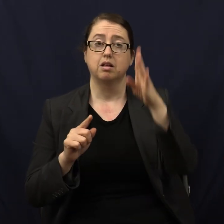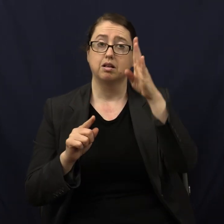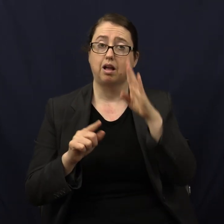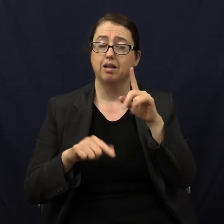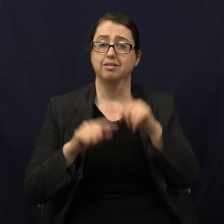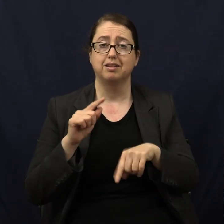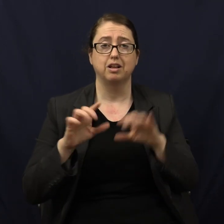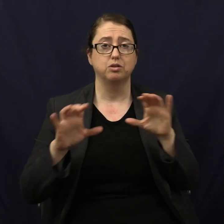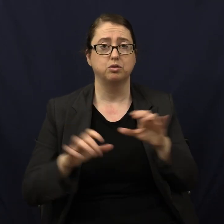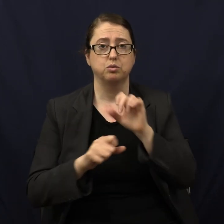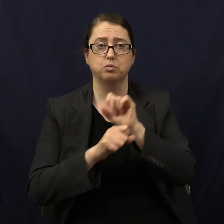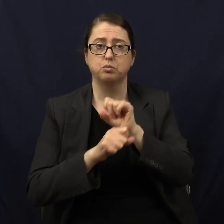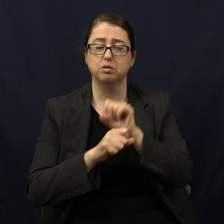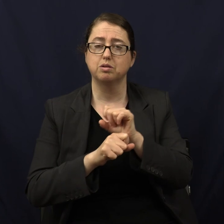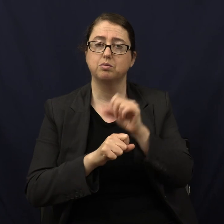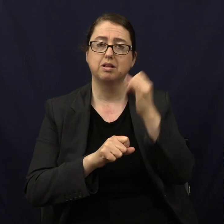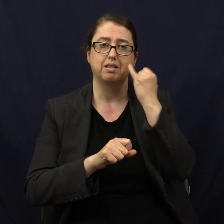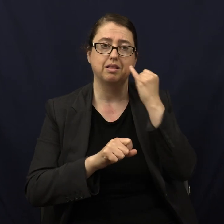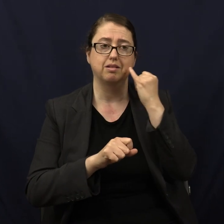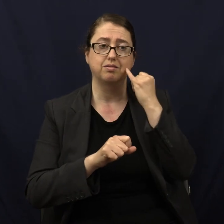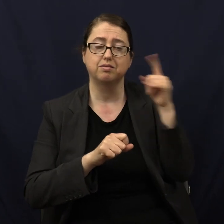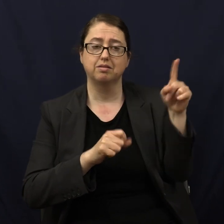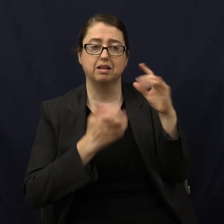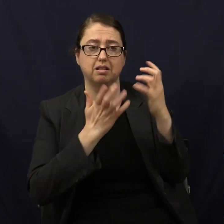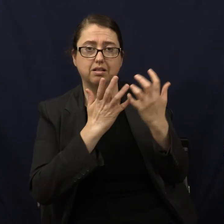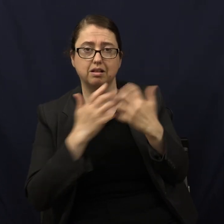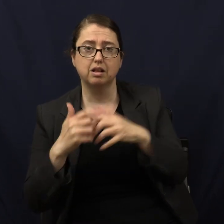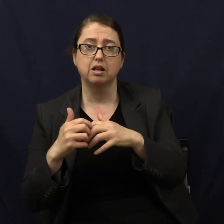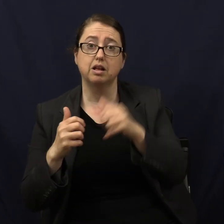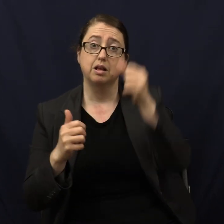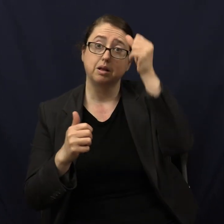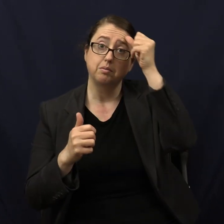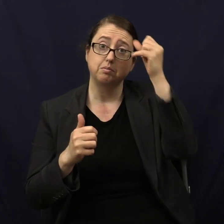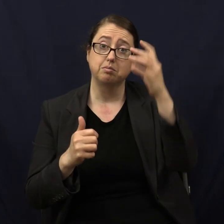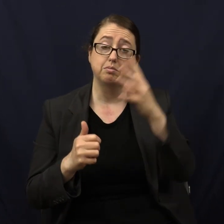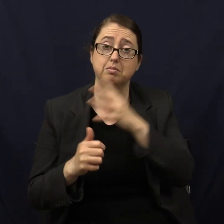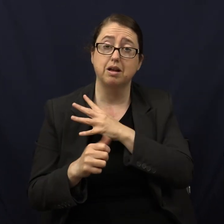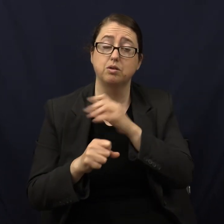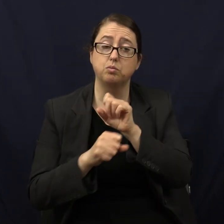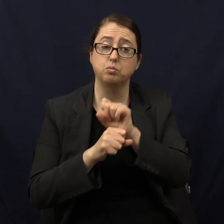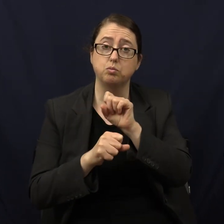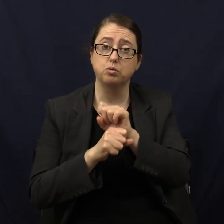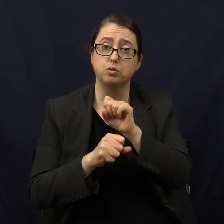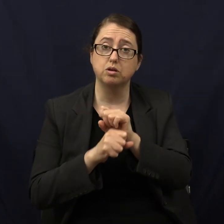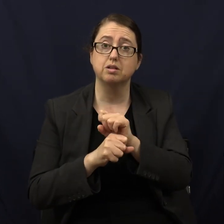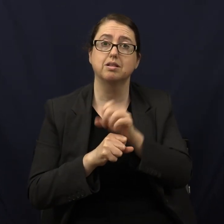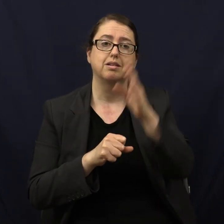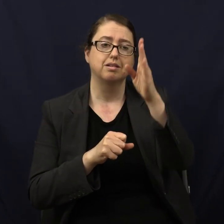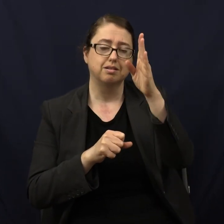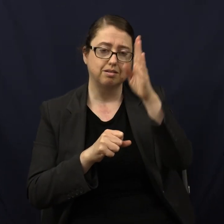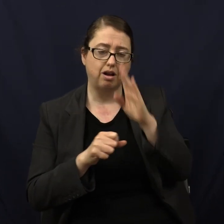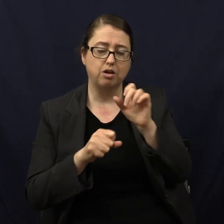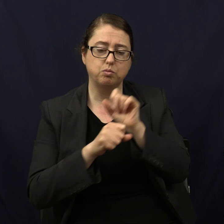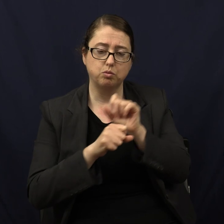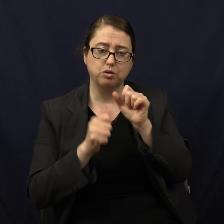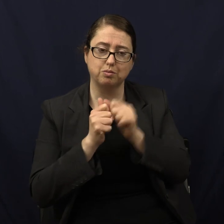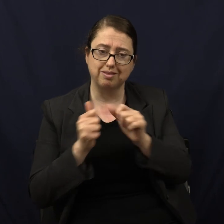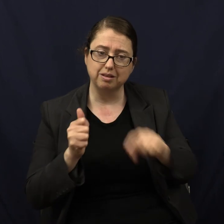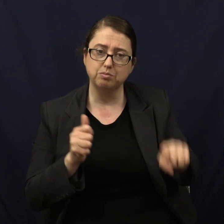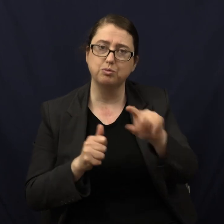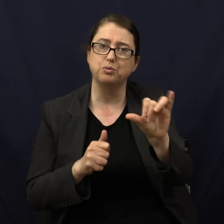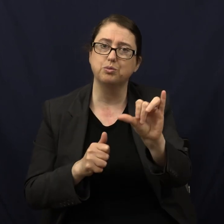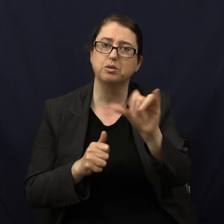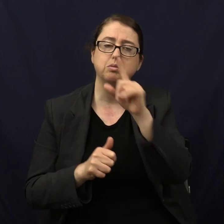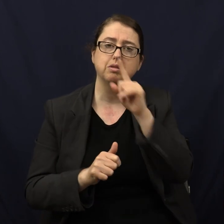this work for him without his cooperation. But when man works earnestly, what happens? God works with him, giving him power to